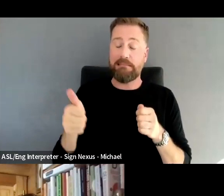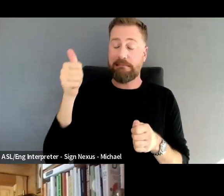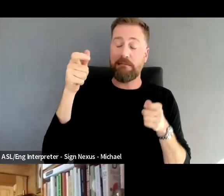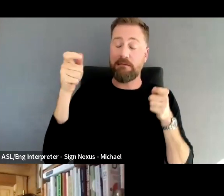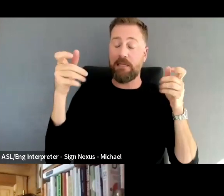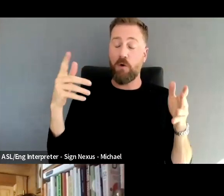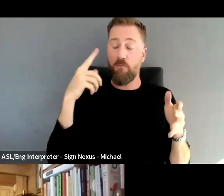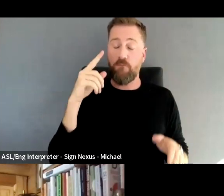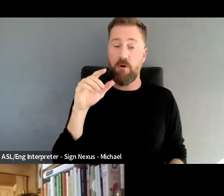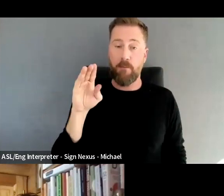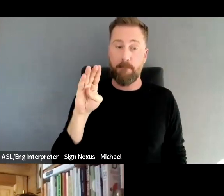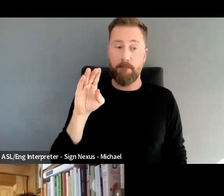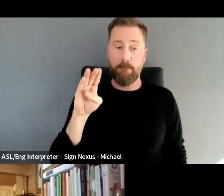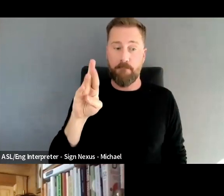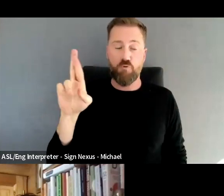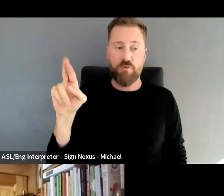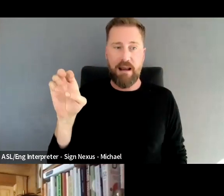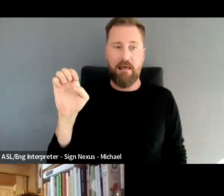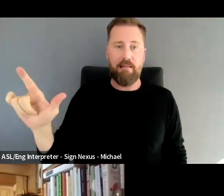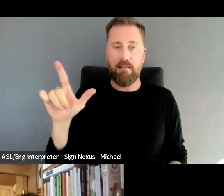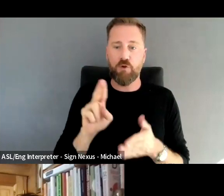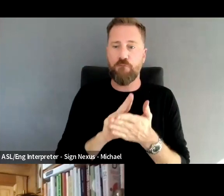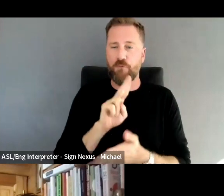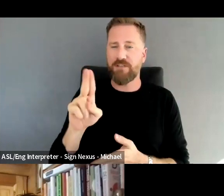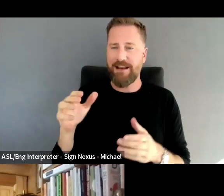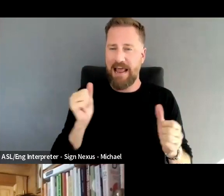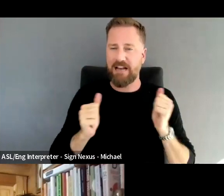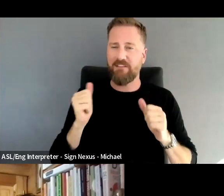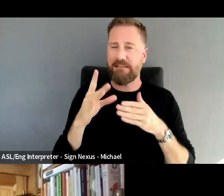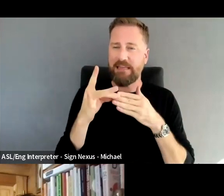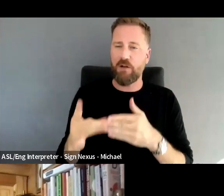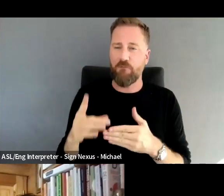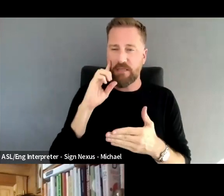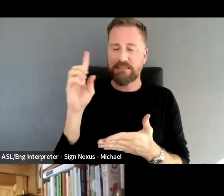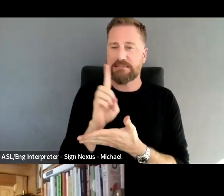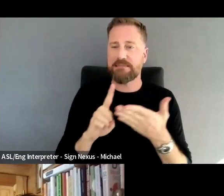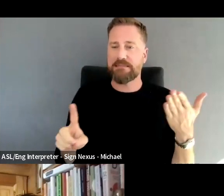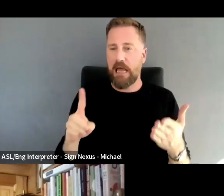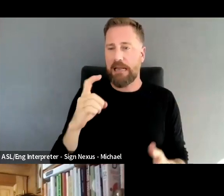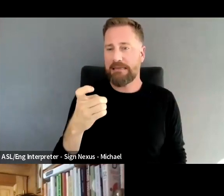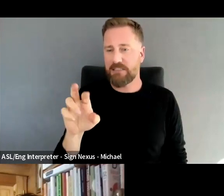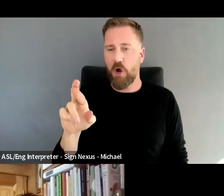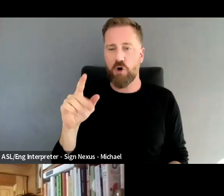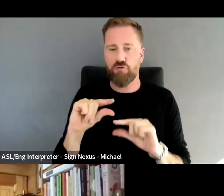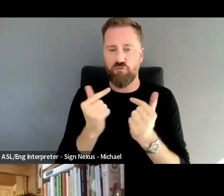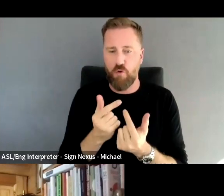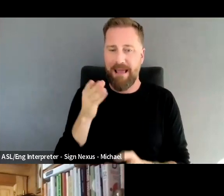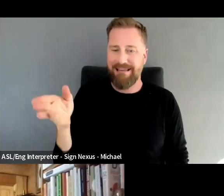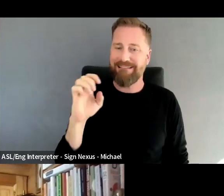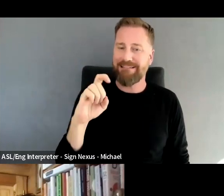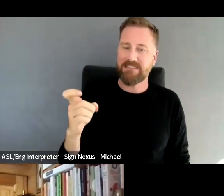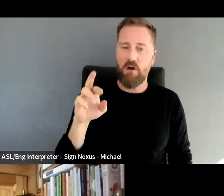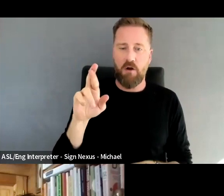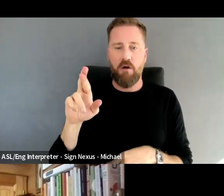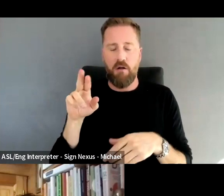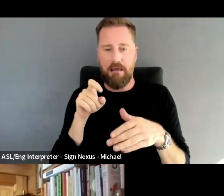active member of the Inclusive Design for XR group at XR Access. She was originally an